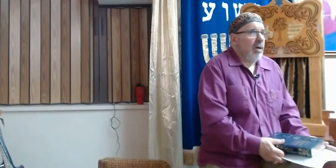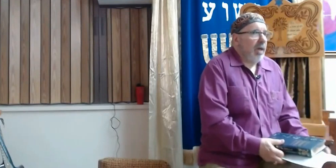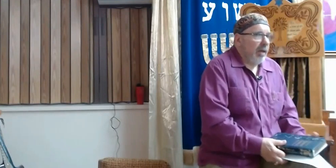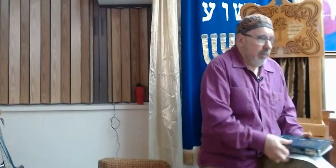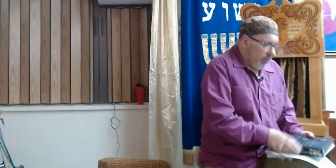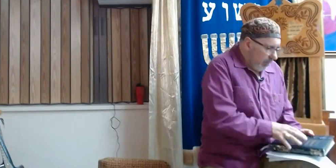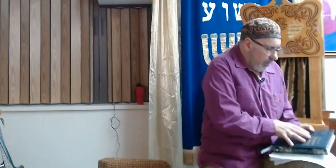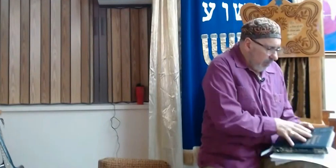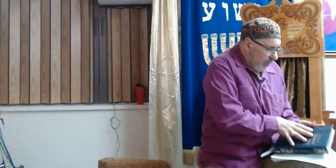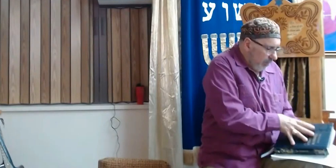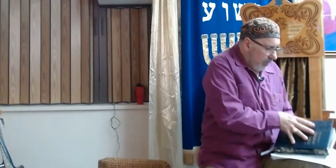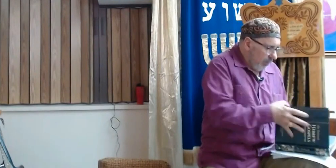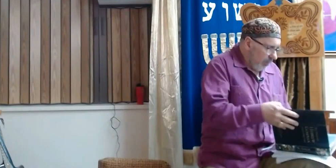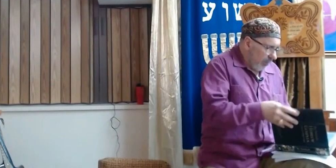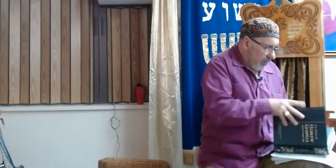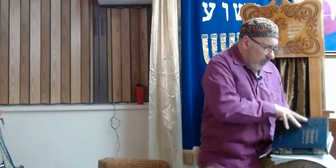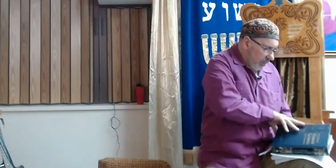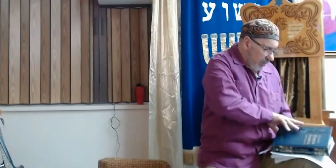Okay.